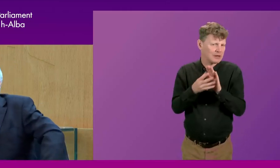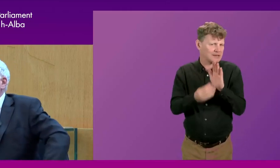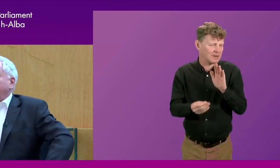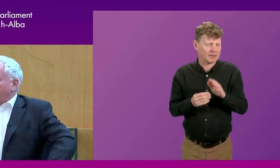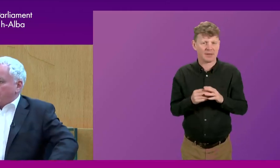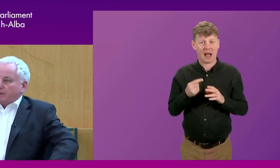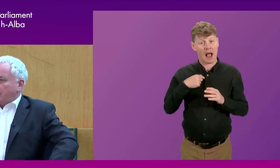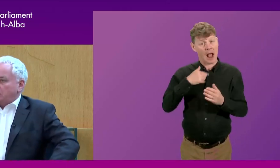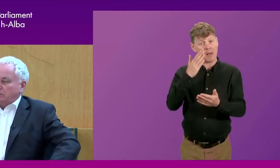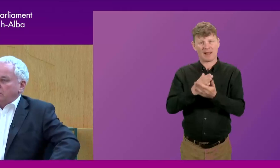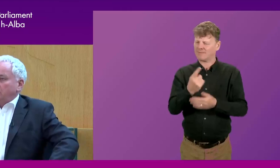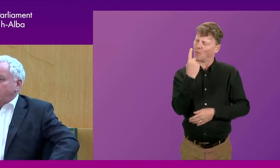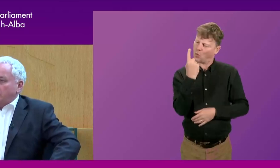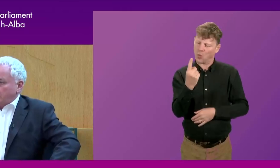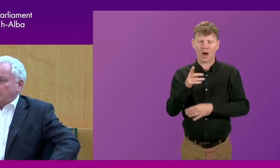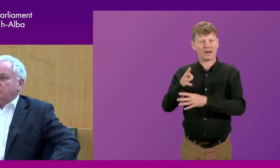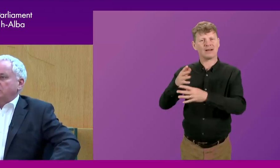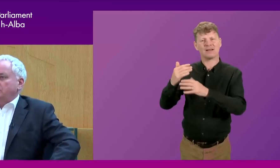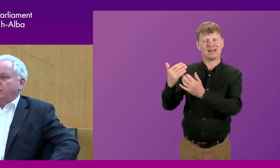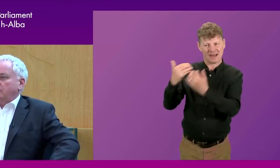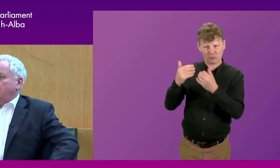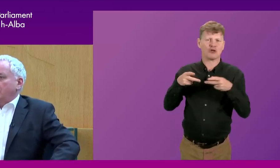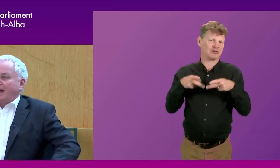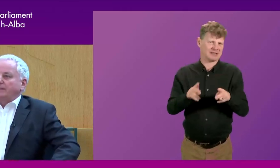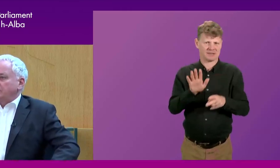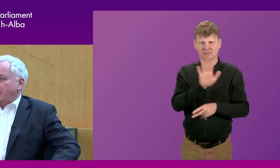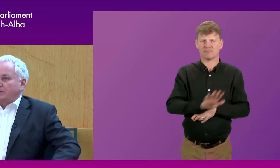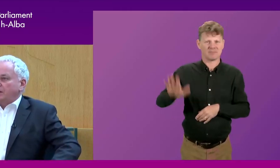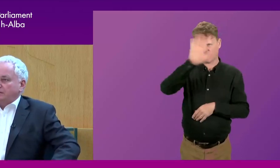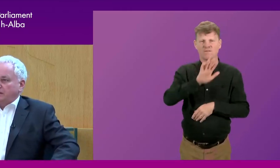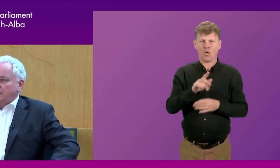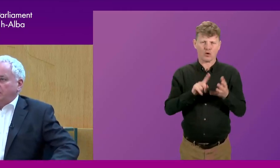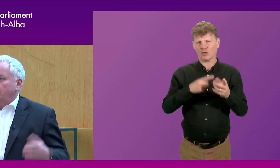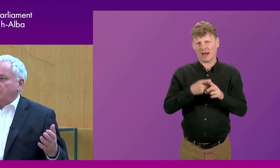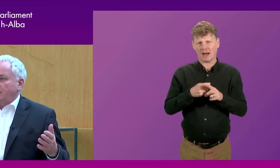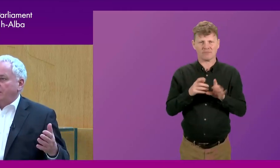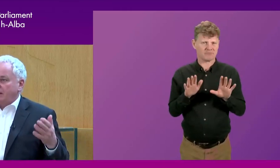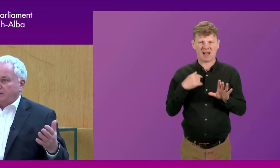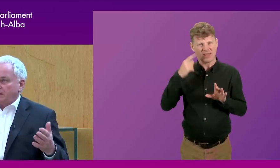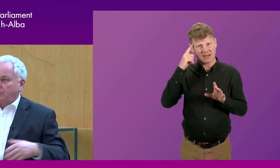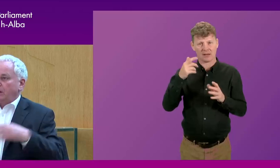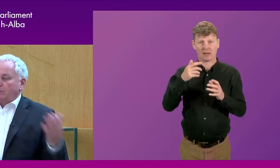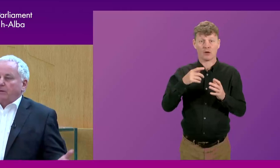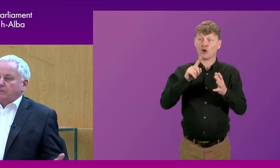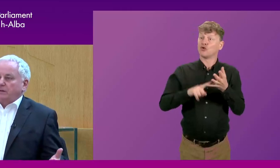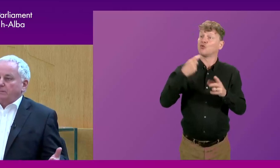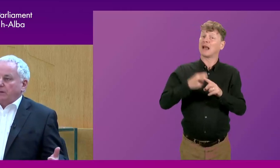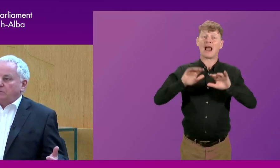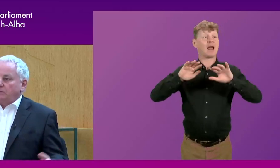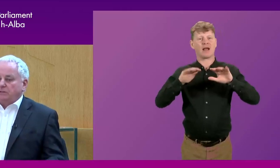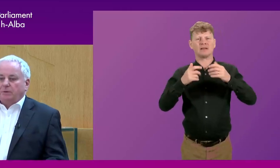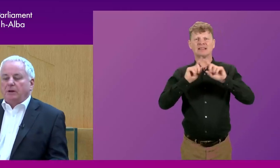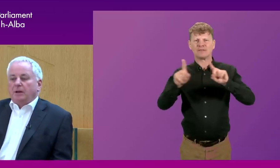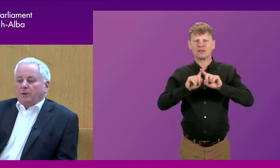I believe you have to have one immigration, general immigration system for the islands that are the United Kingdom. I don't think you can have a United Kingdom without a single